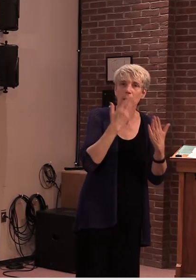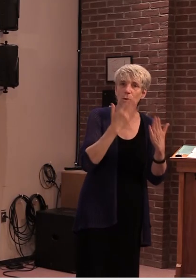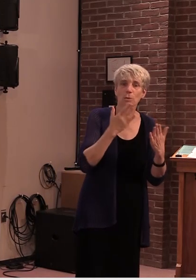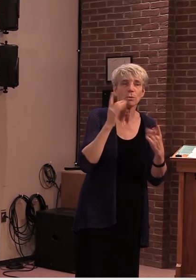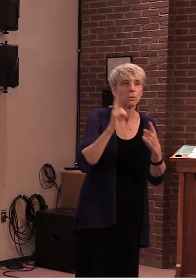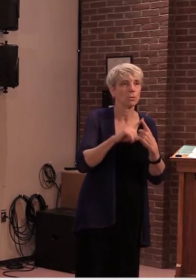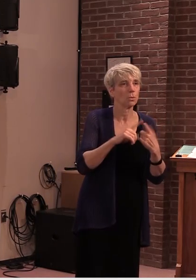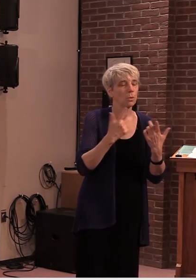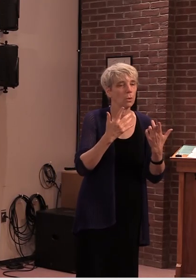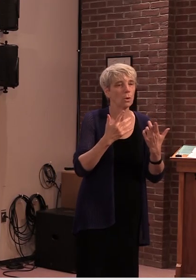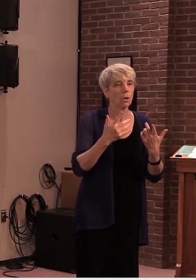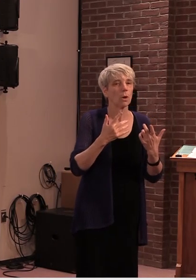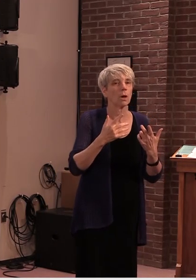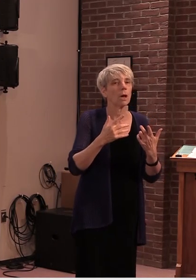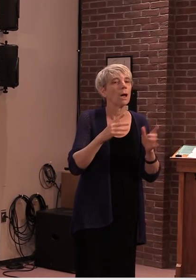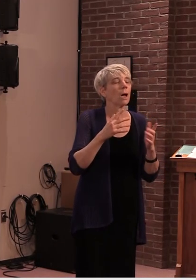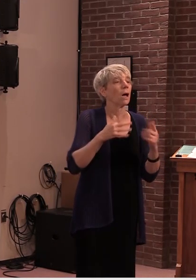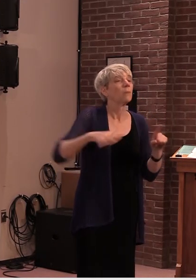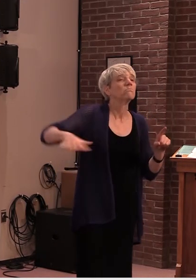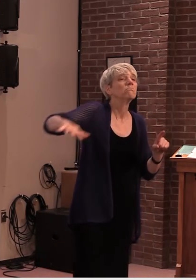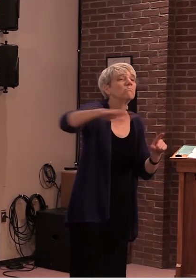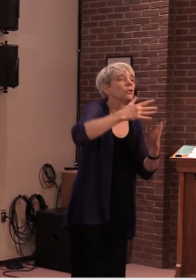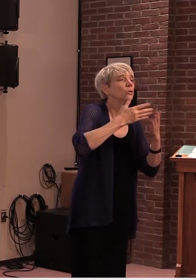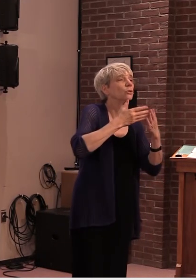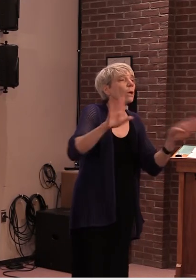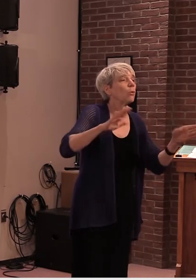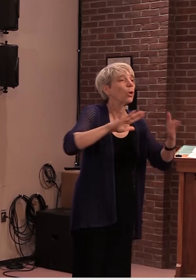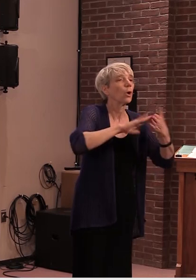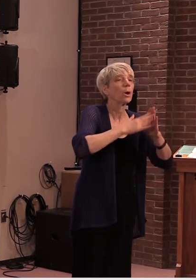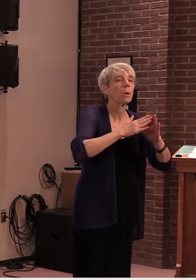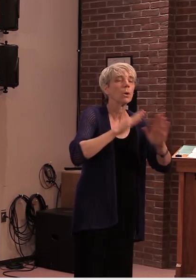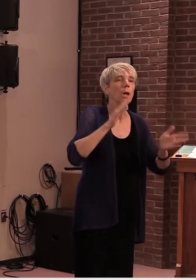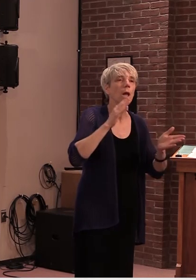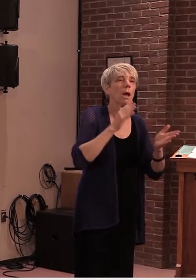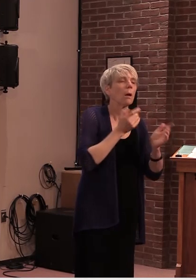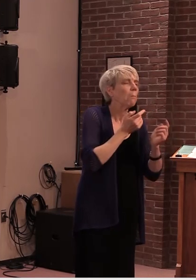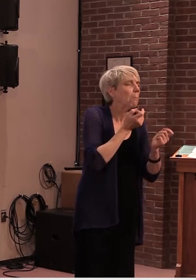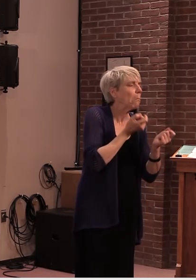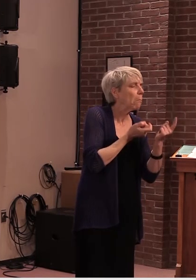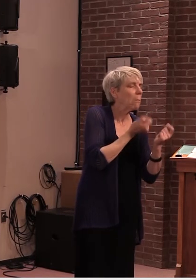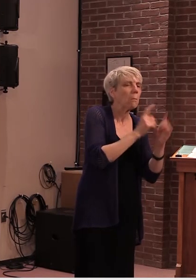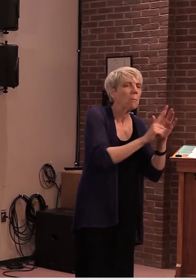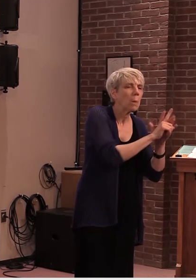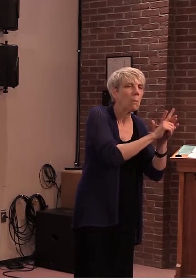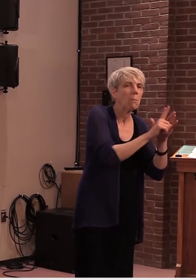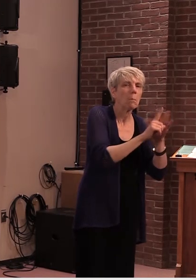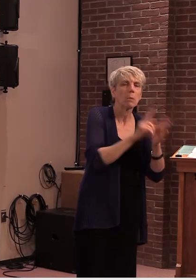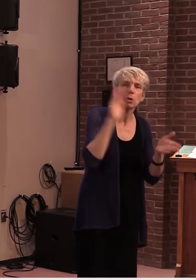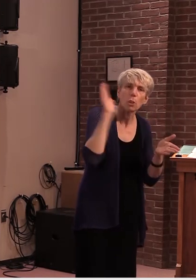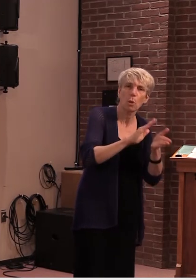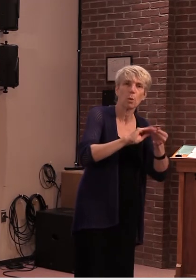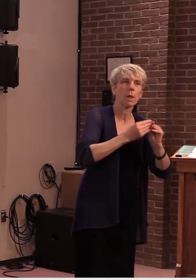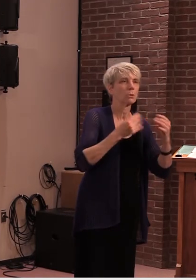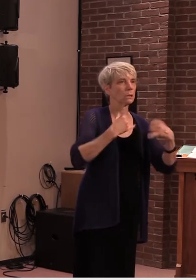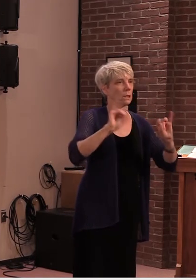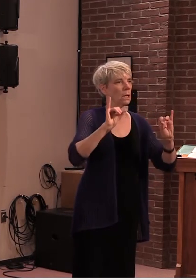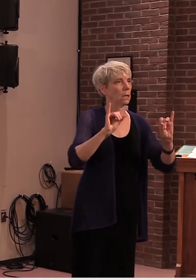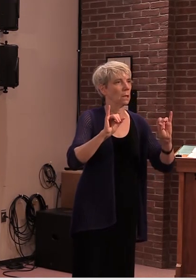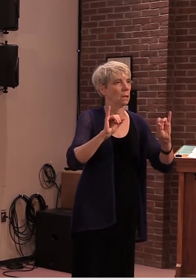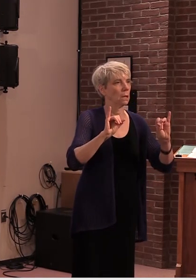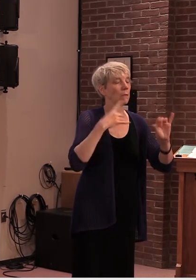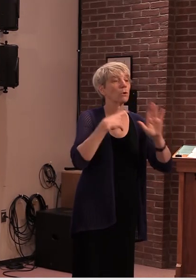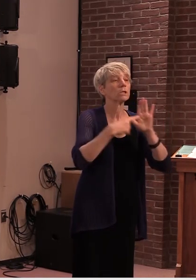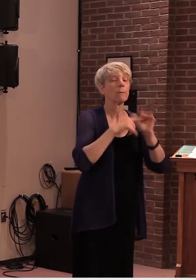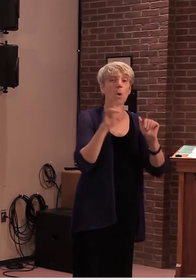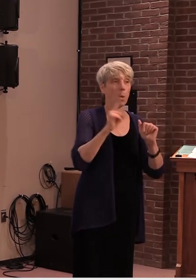part for the long community spread that Dr. Levine just described especially around the areas that surround